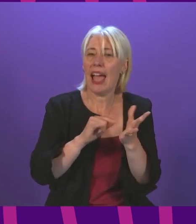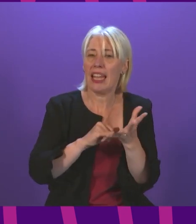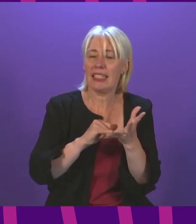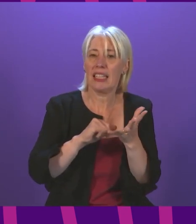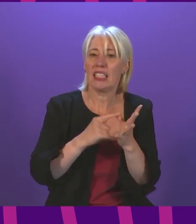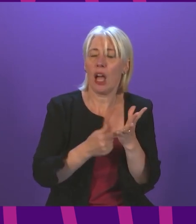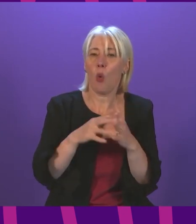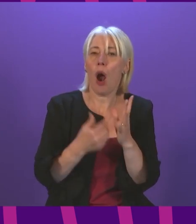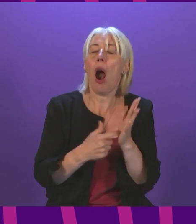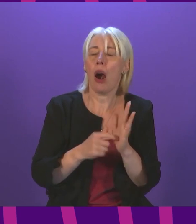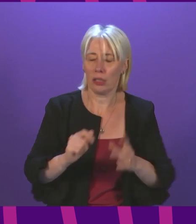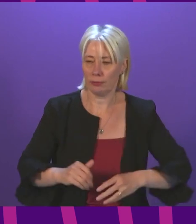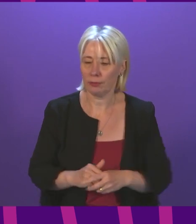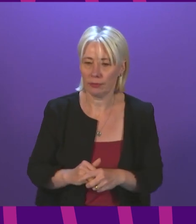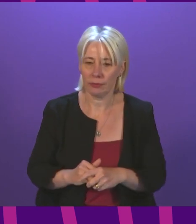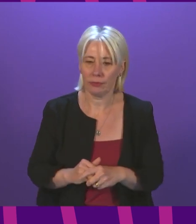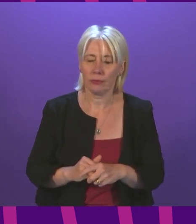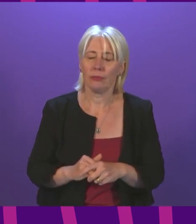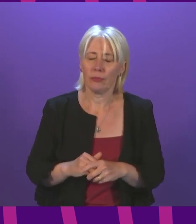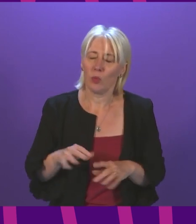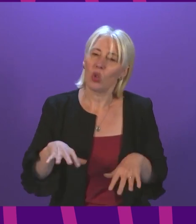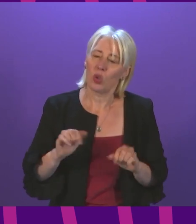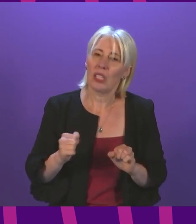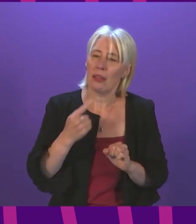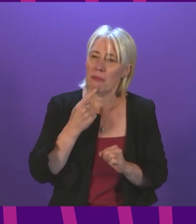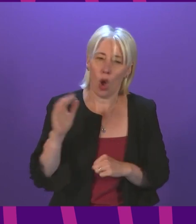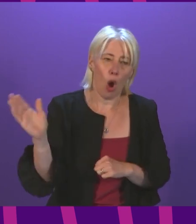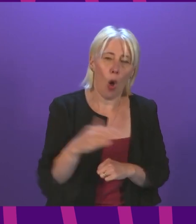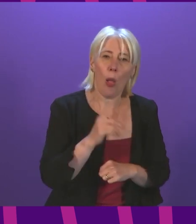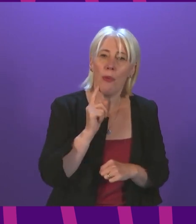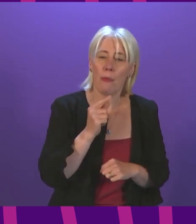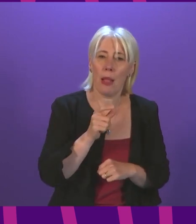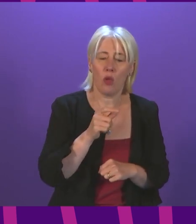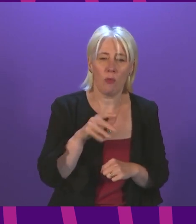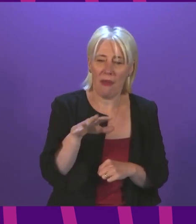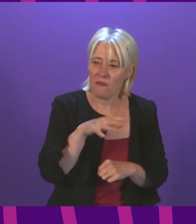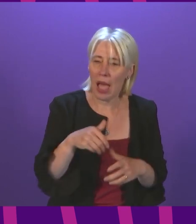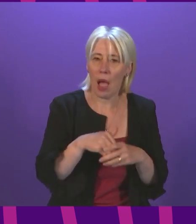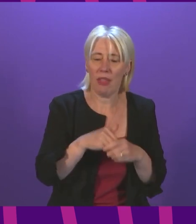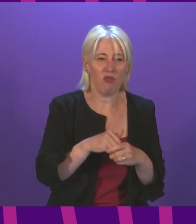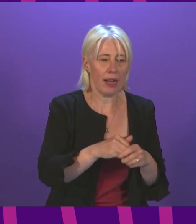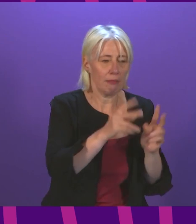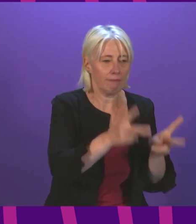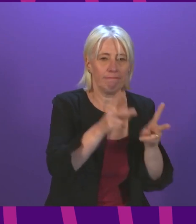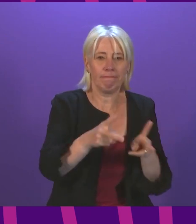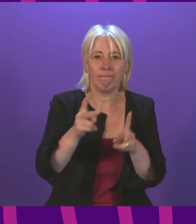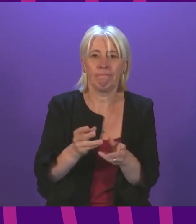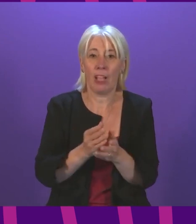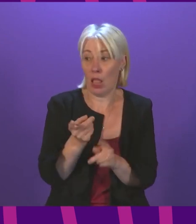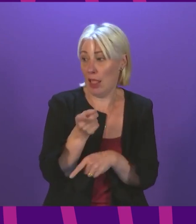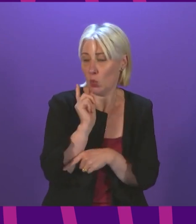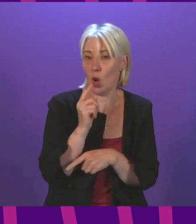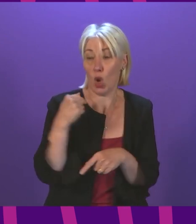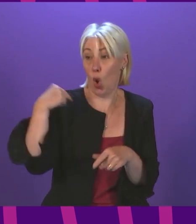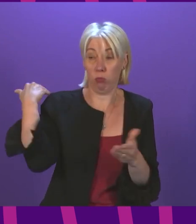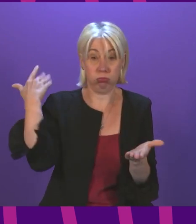can I start by sending my condolences to all those that lost a loved one in the last week or indeed throughout this pandemic the